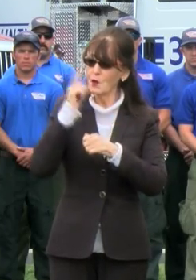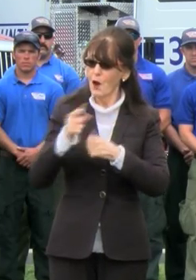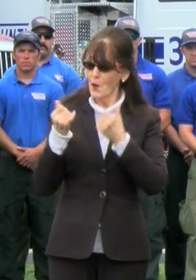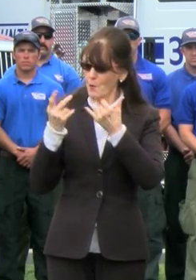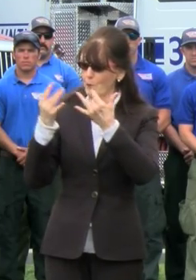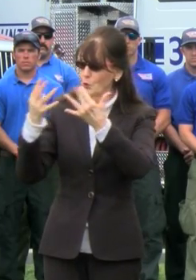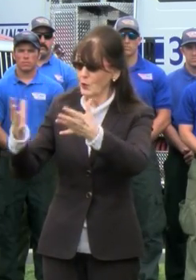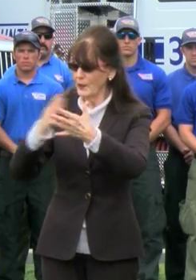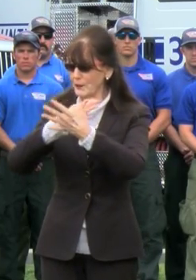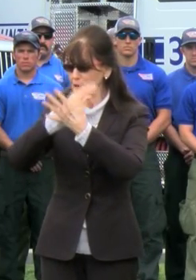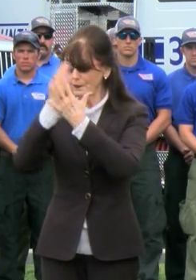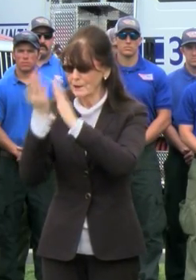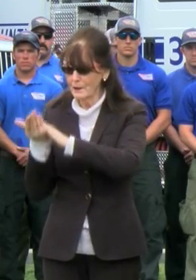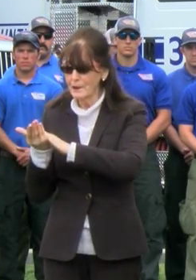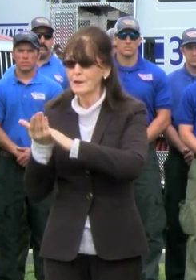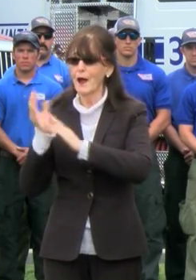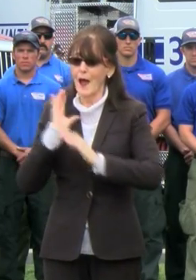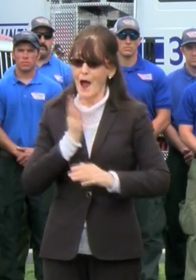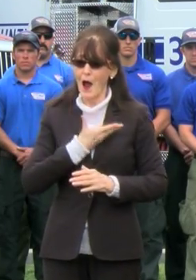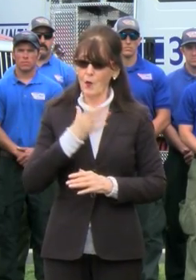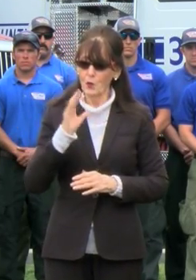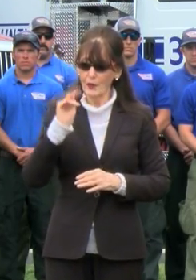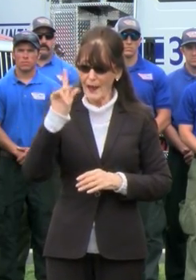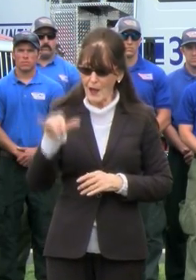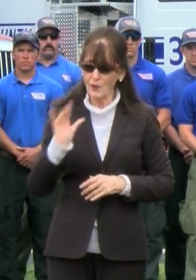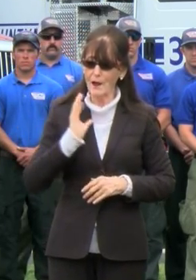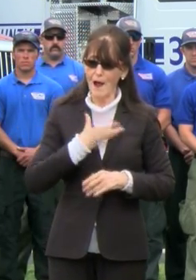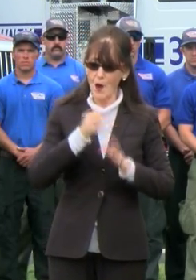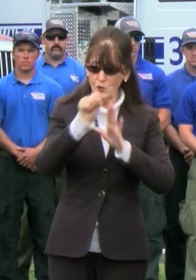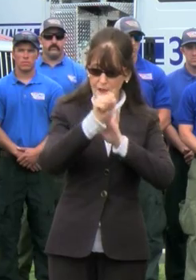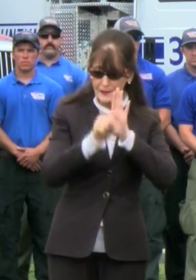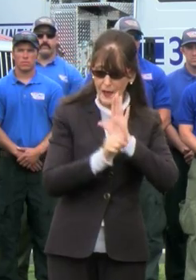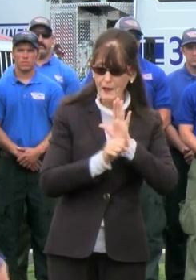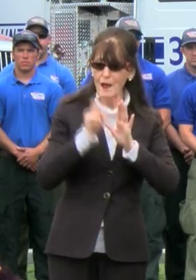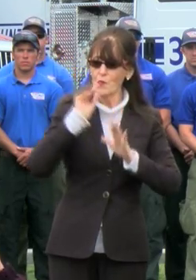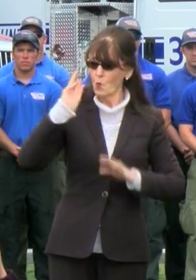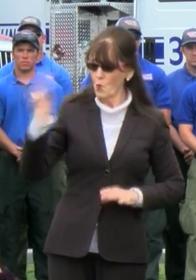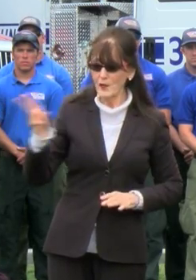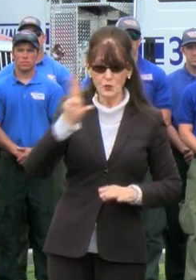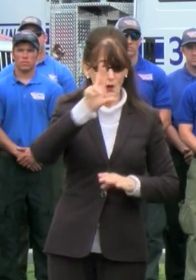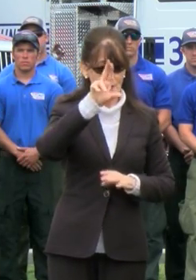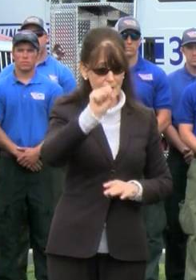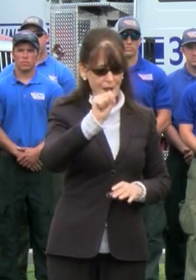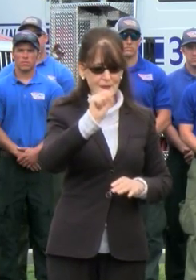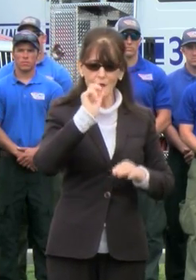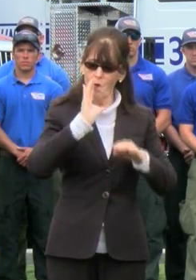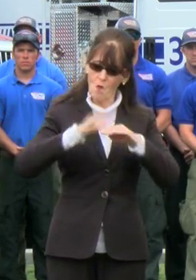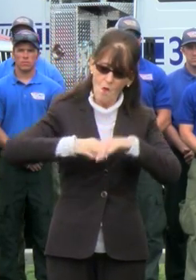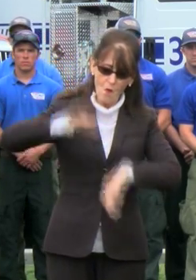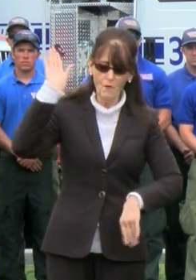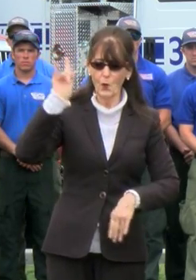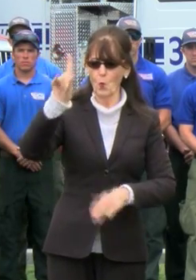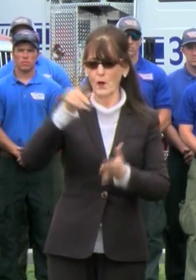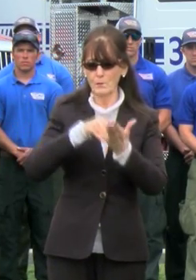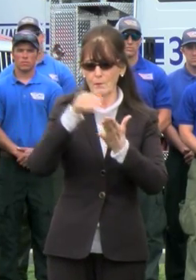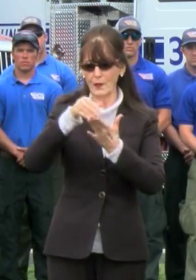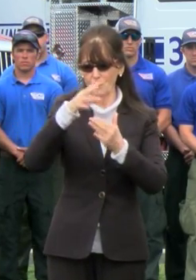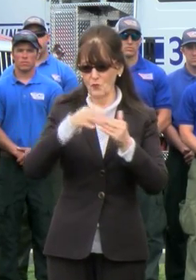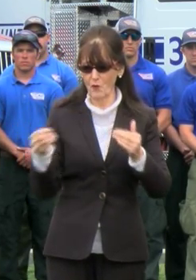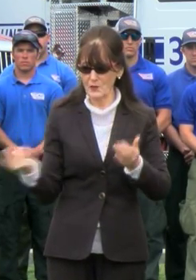burning through our county, our state, the western United States. It's over a million dollars a day.